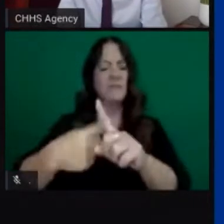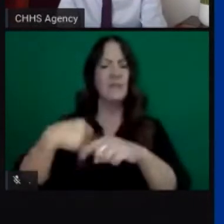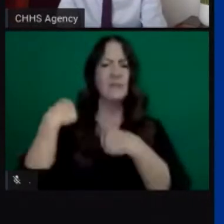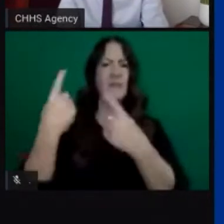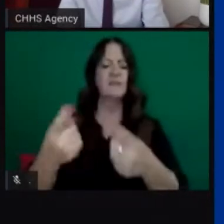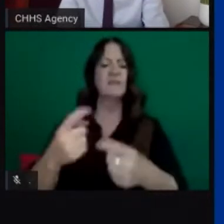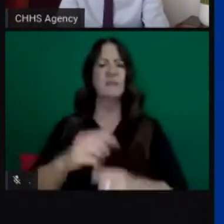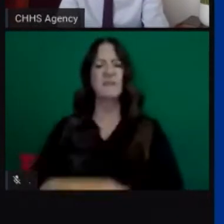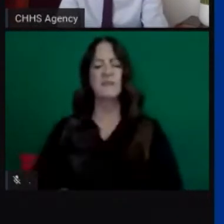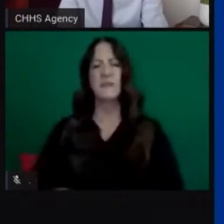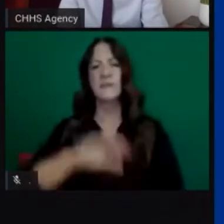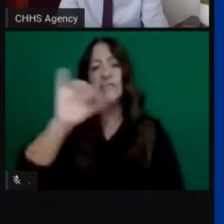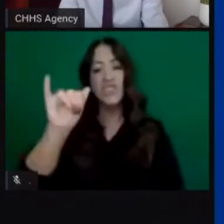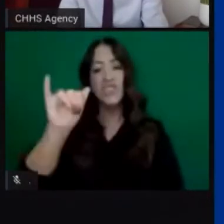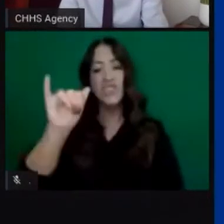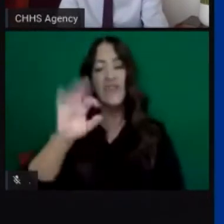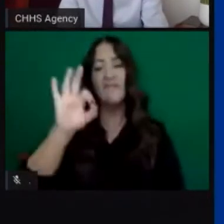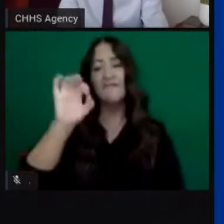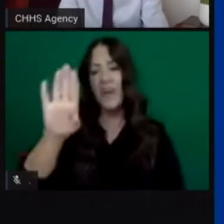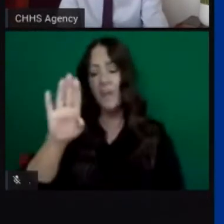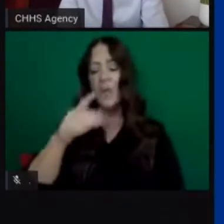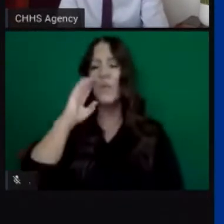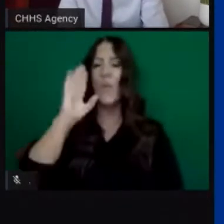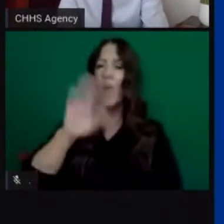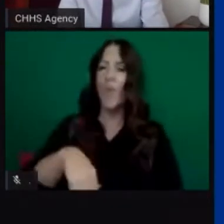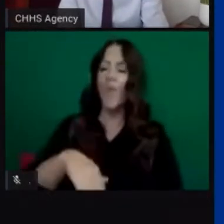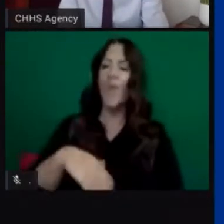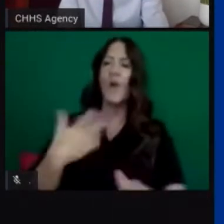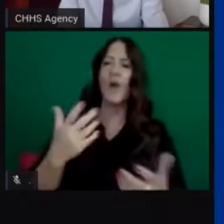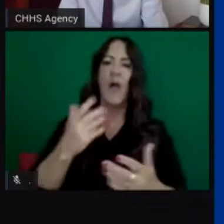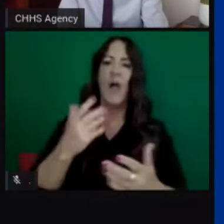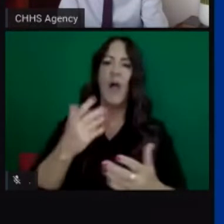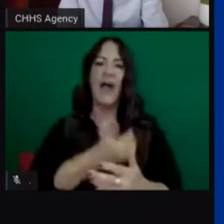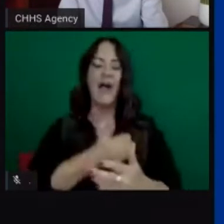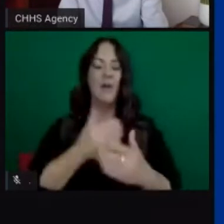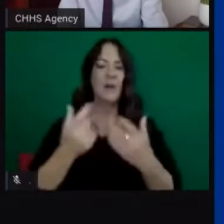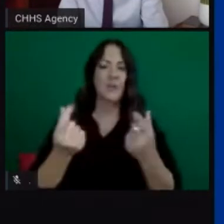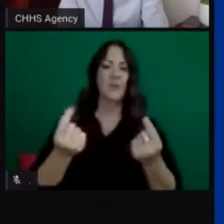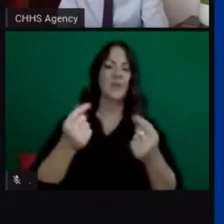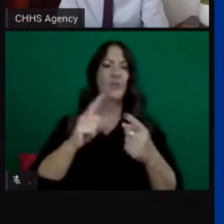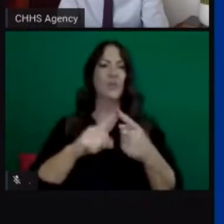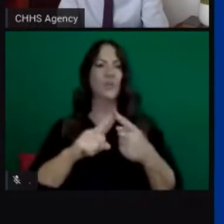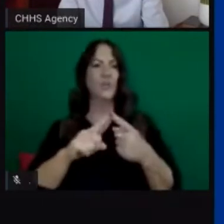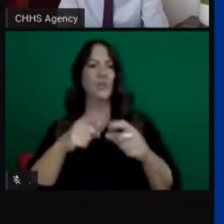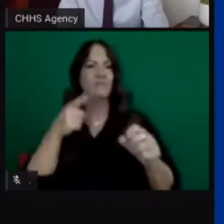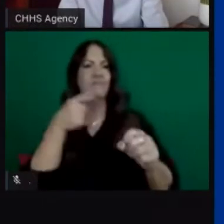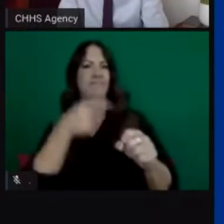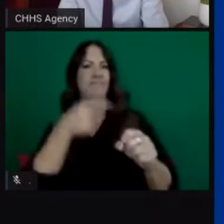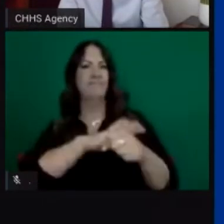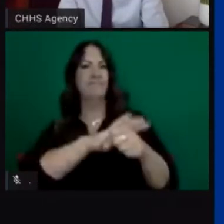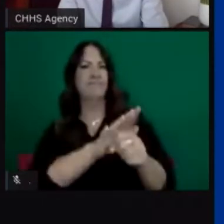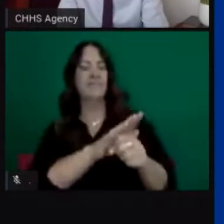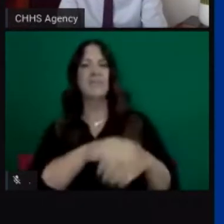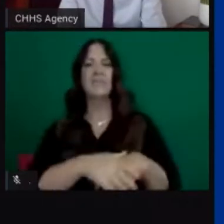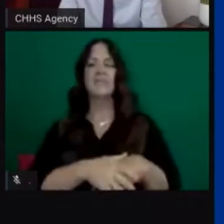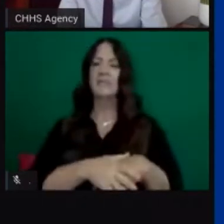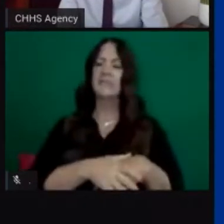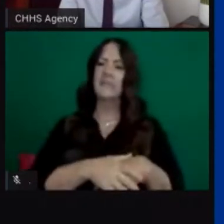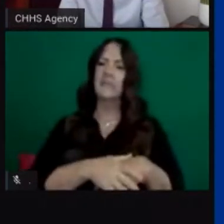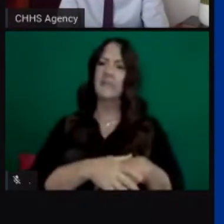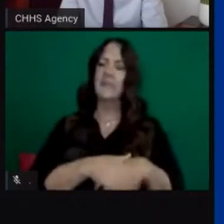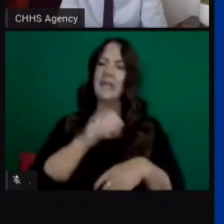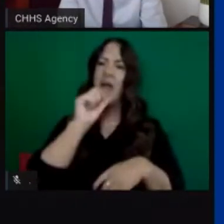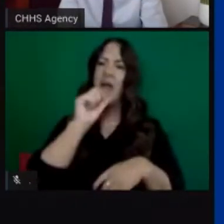the challenges that come with our response to the pandemic not just the worry of being